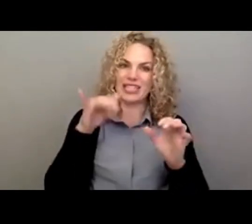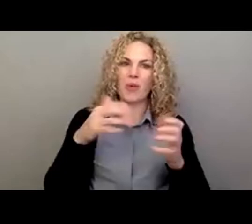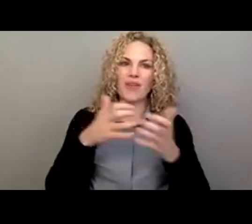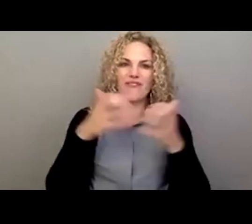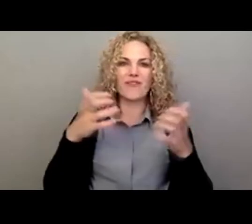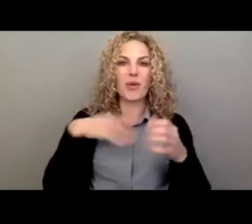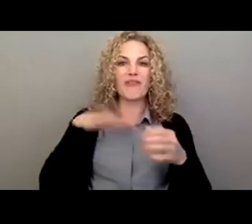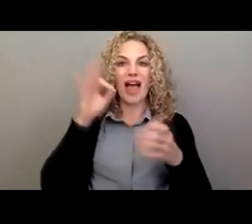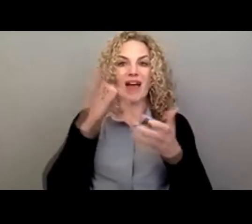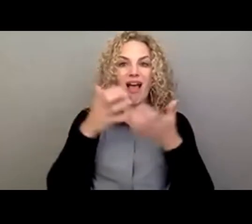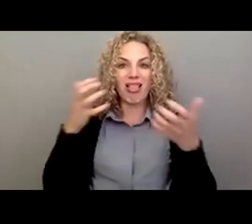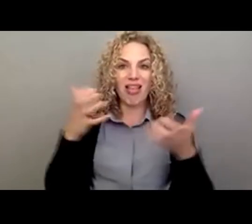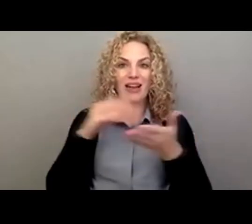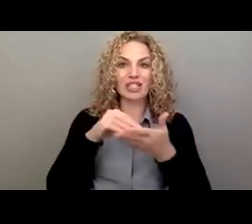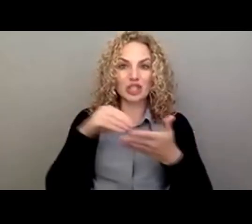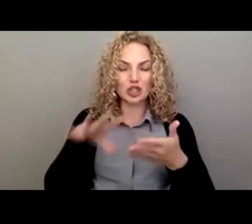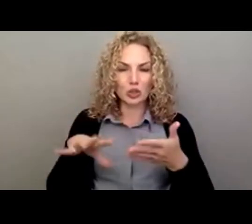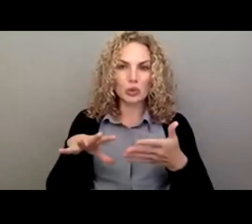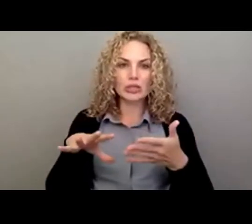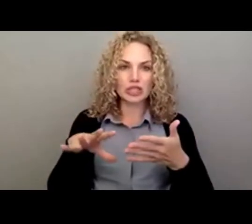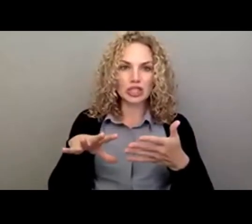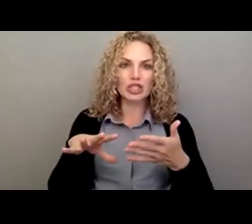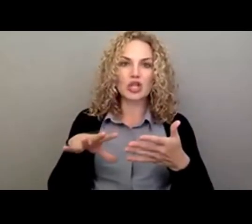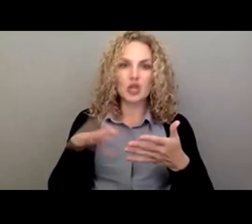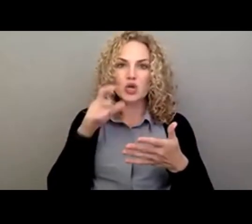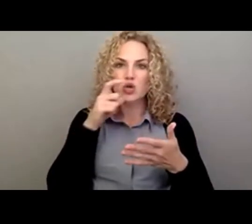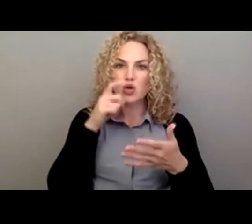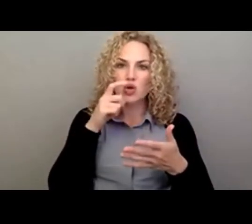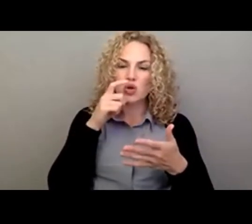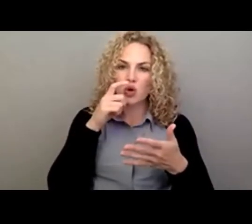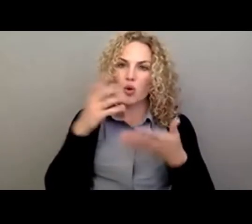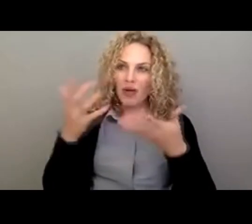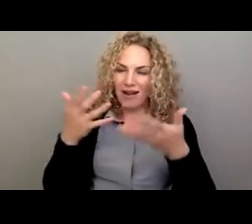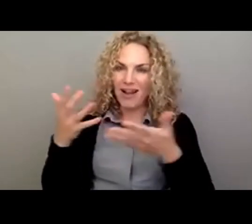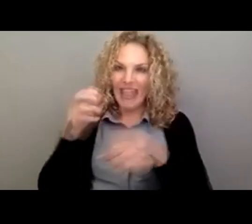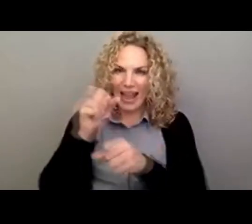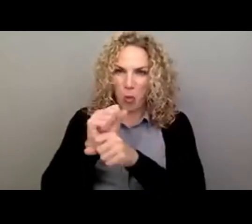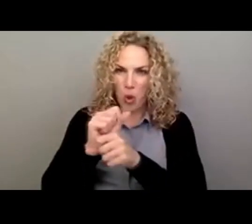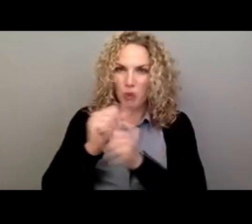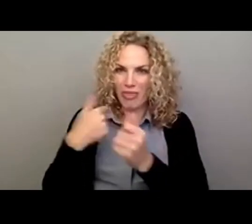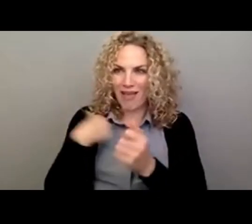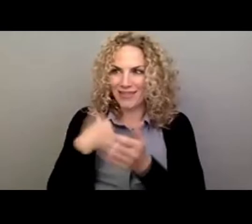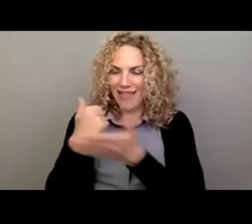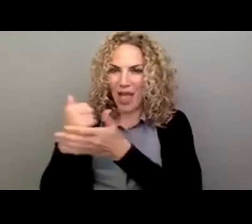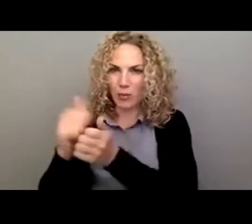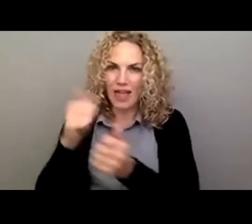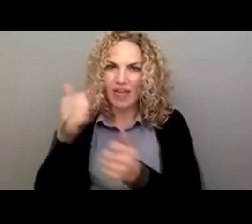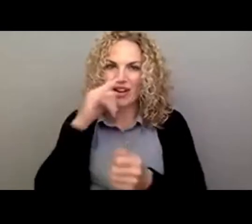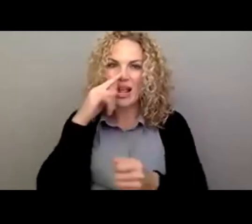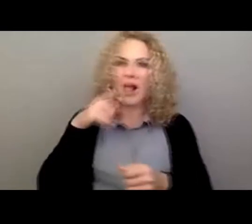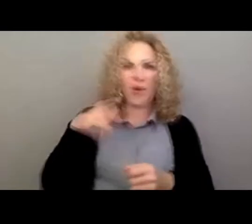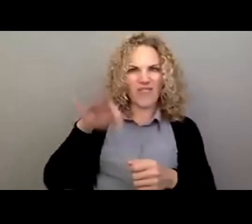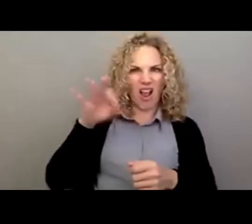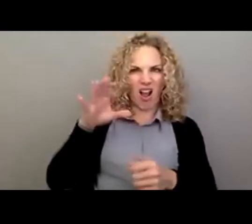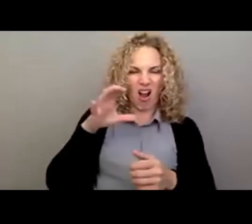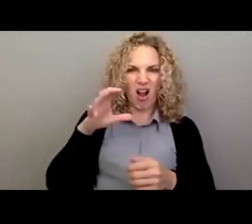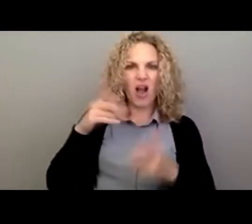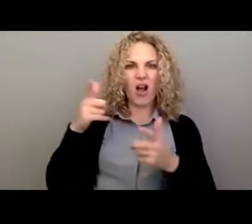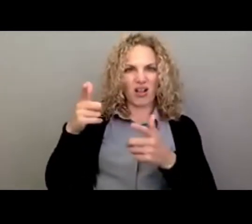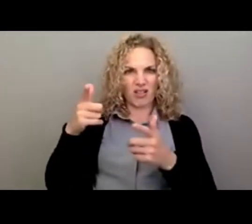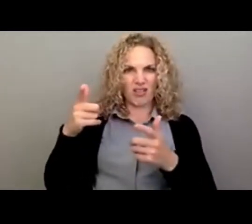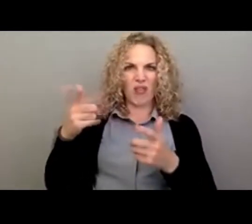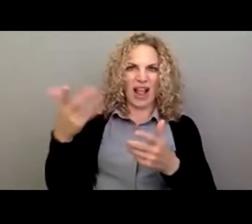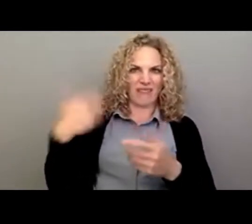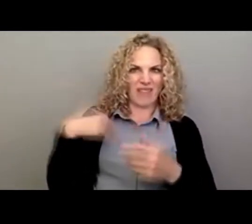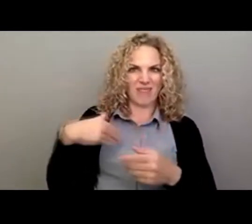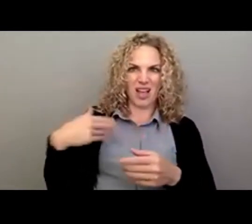students that we would love to have the future employees of state fund because they were so effective at this, that we got incredible,